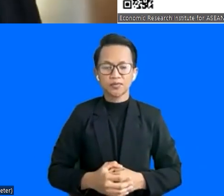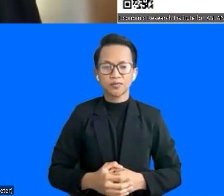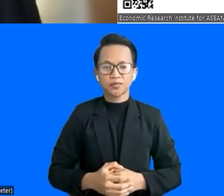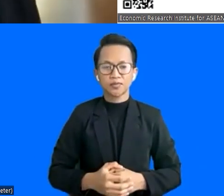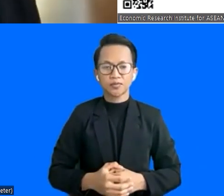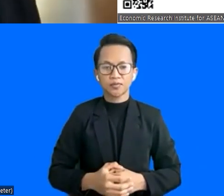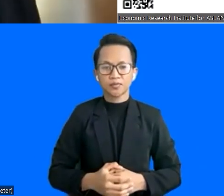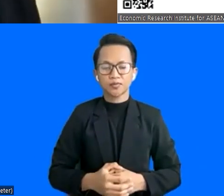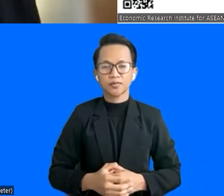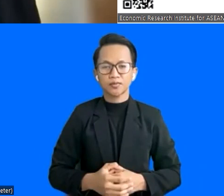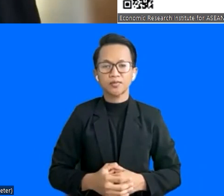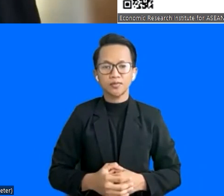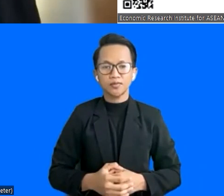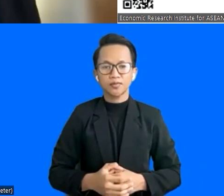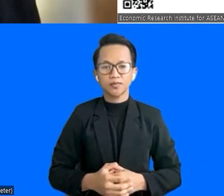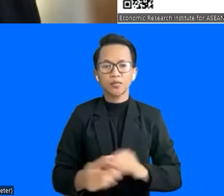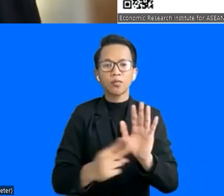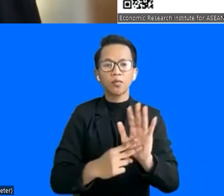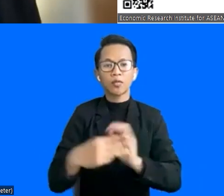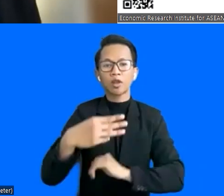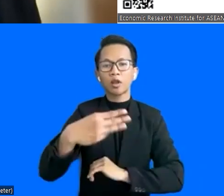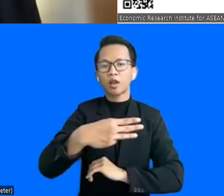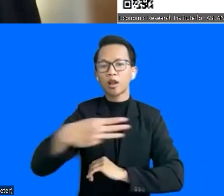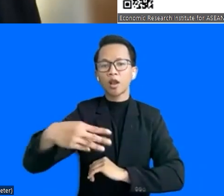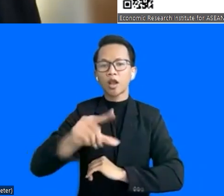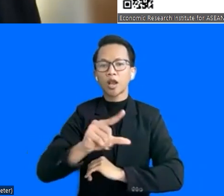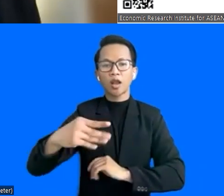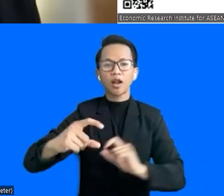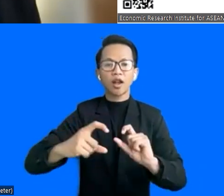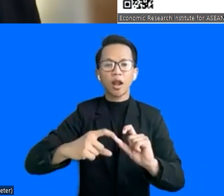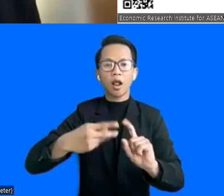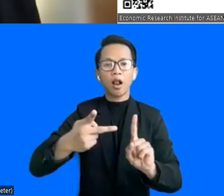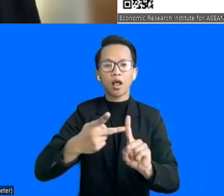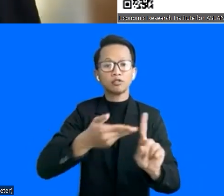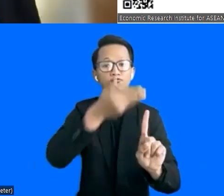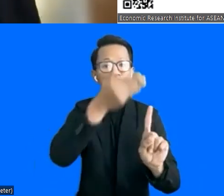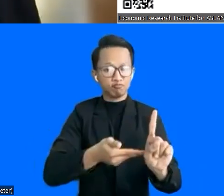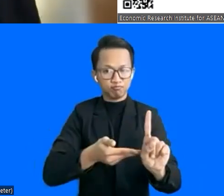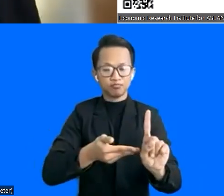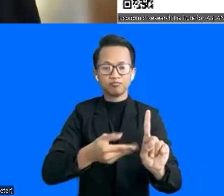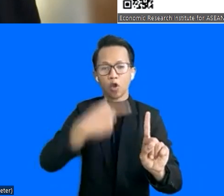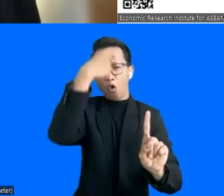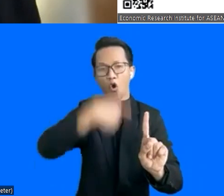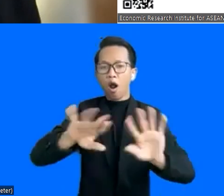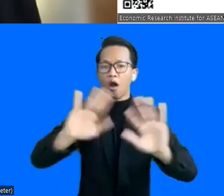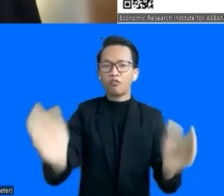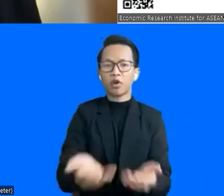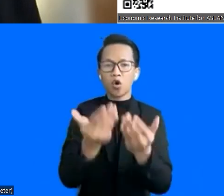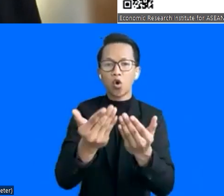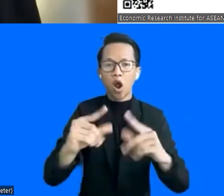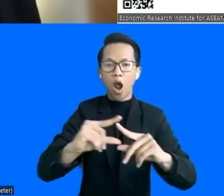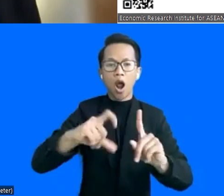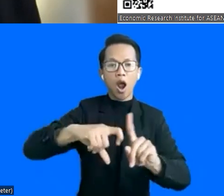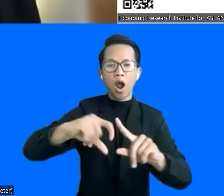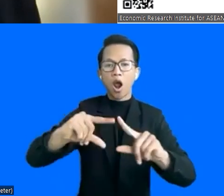Nilesh Bhatia. Nilesh Bhatia is the founder and CEO of Akadashia.